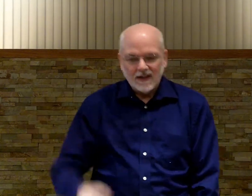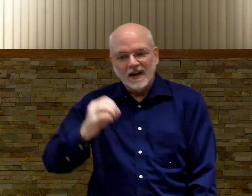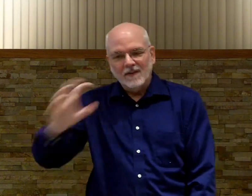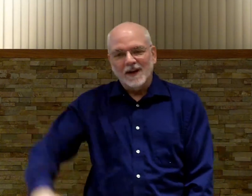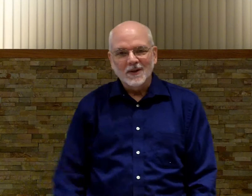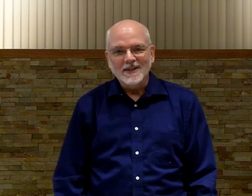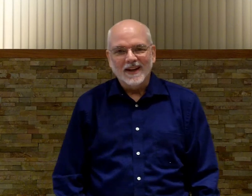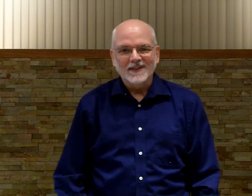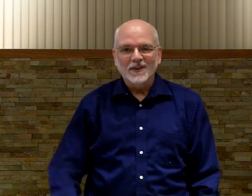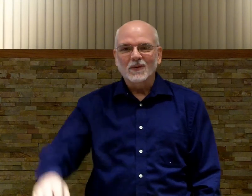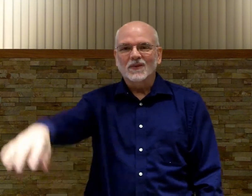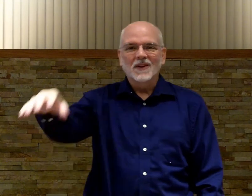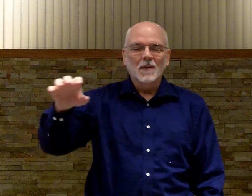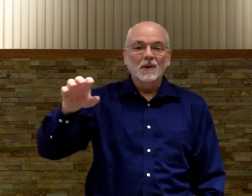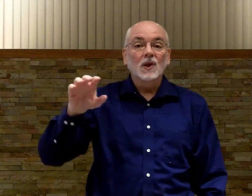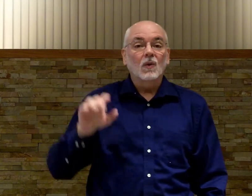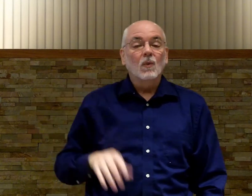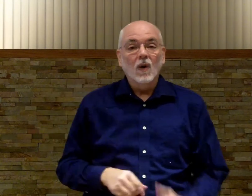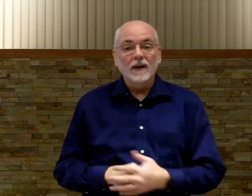And then I forget to do the signs for the numbers. So, one.